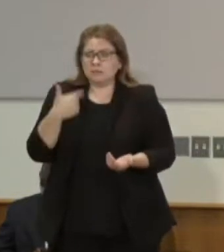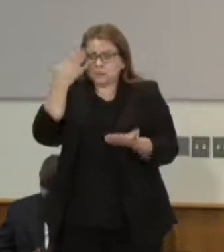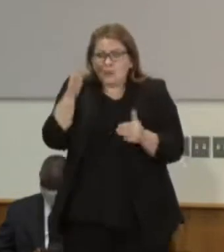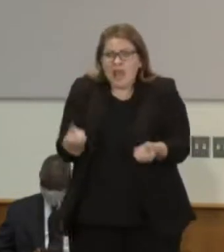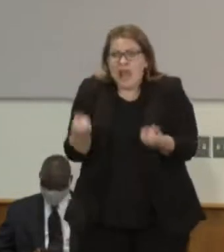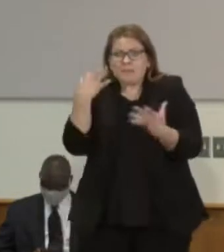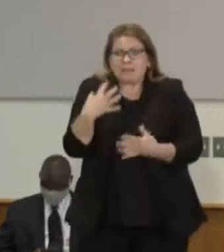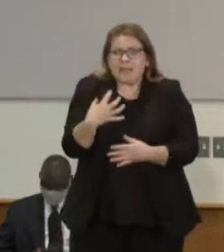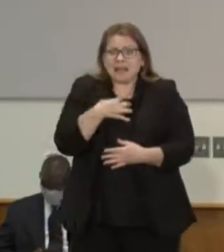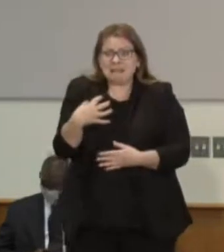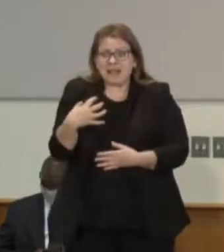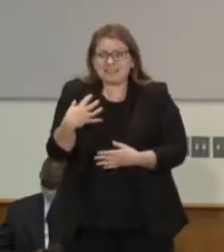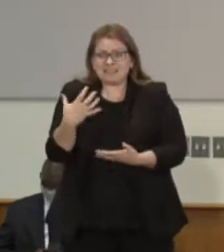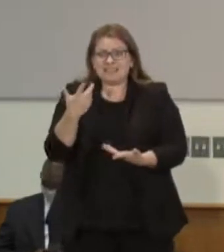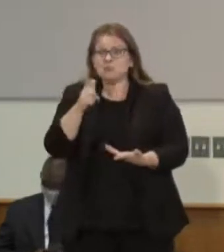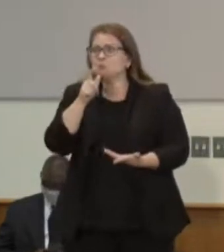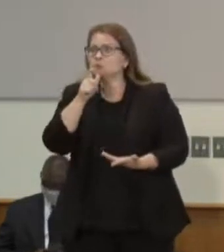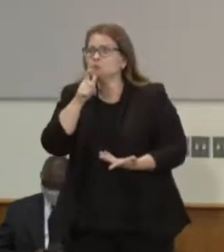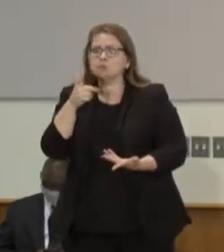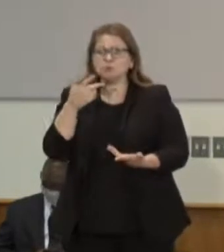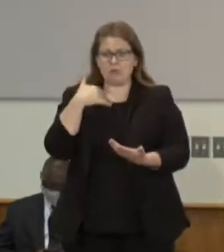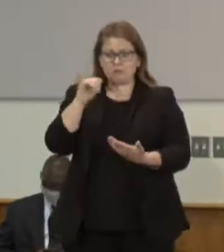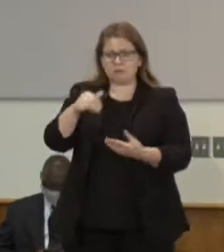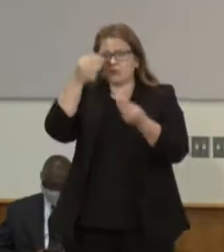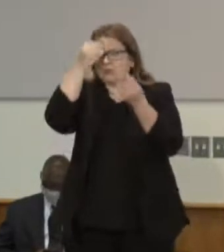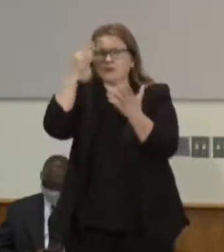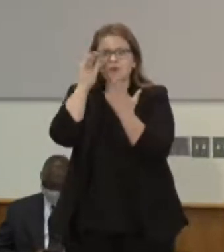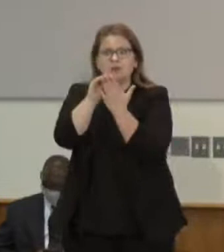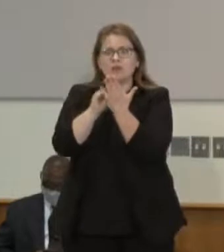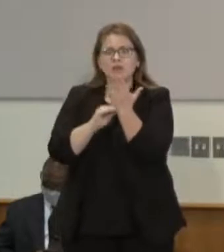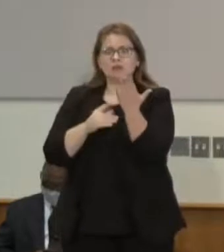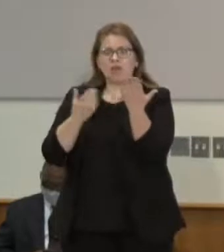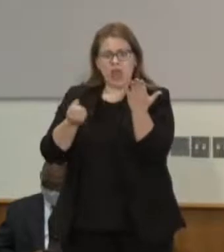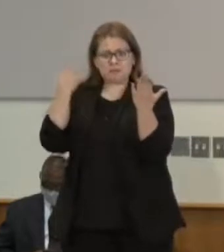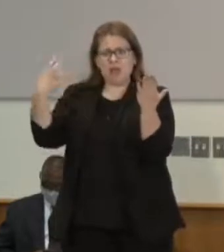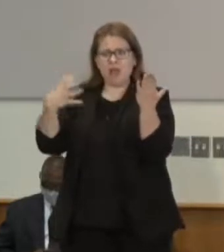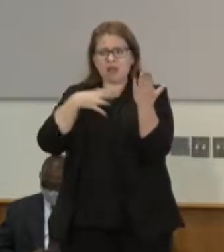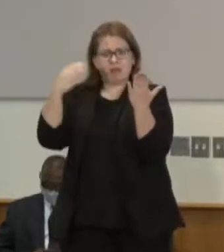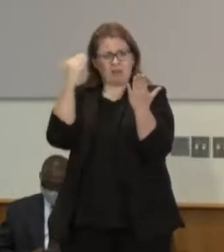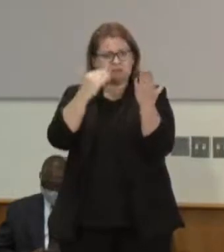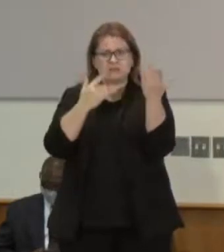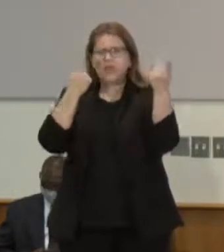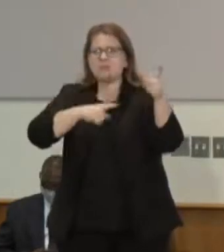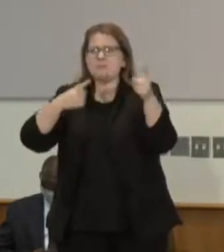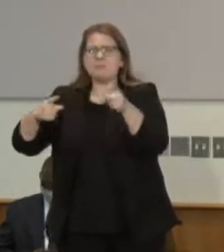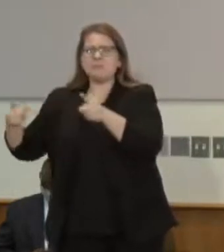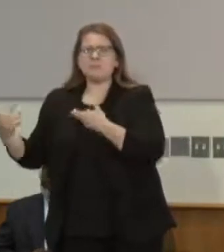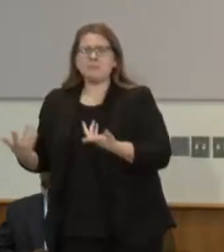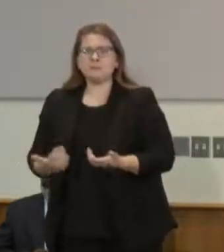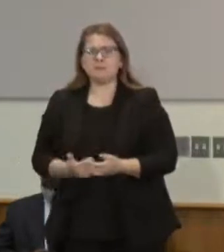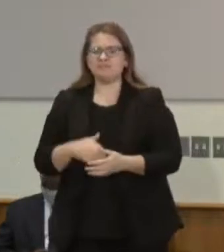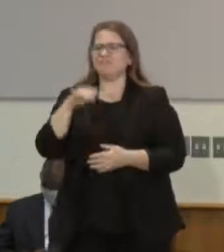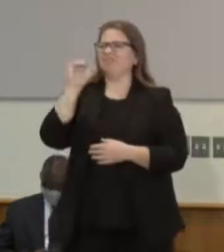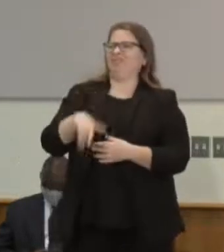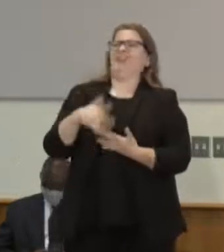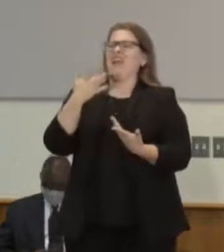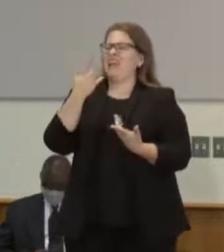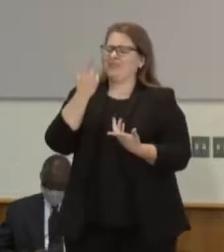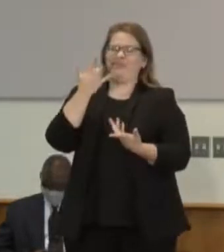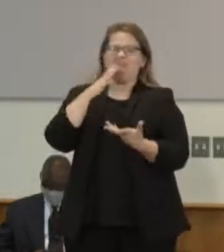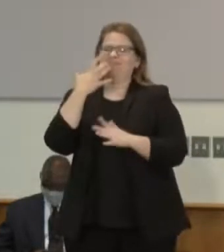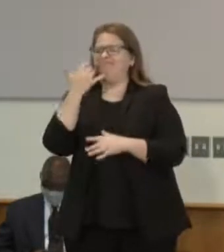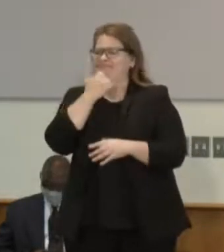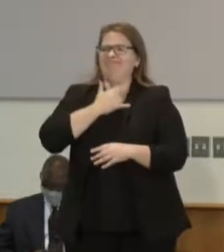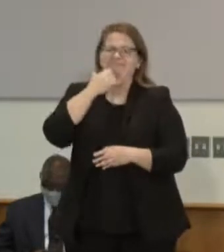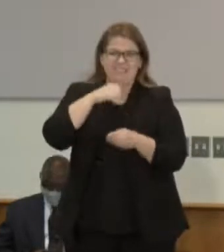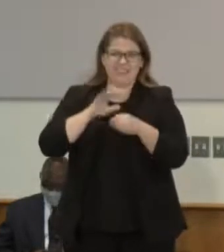who's collecting one of the flaws of our system is that we do have transparency under the law for collecting